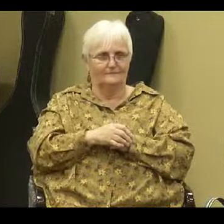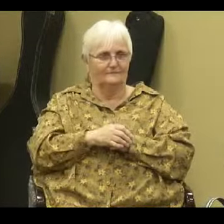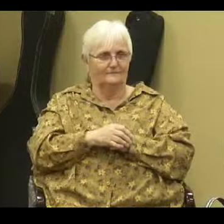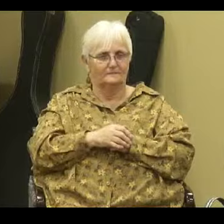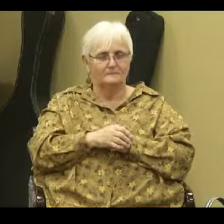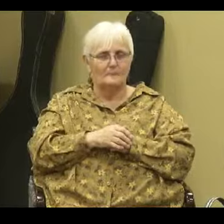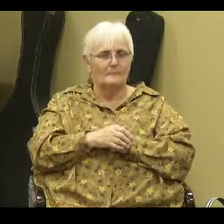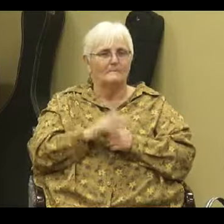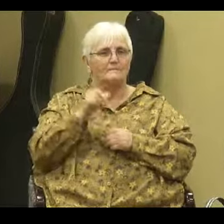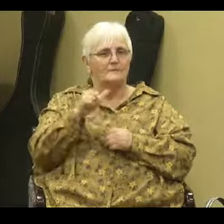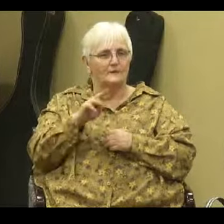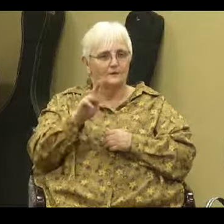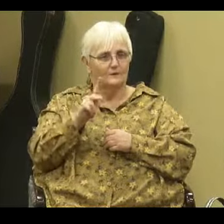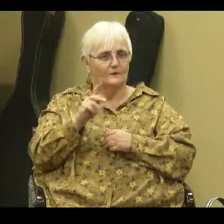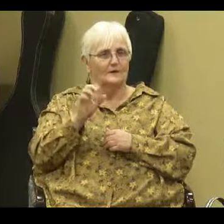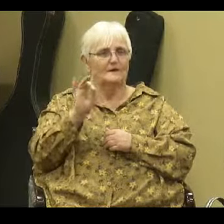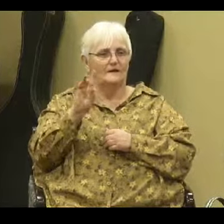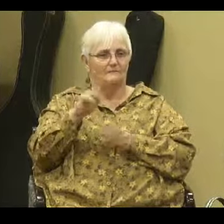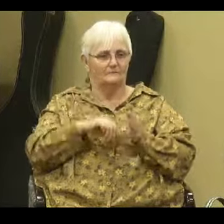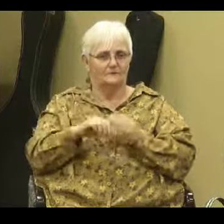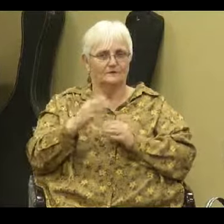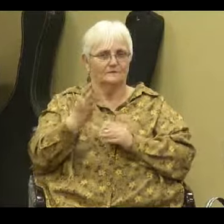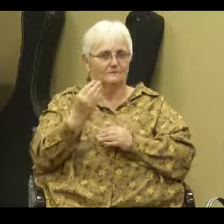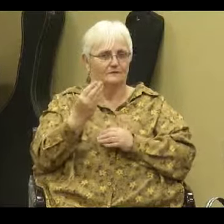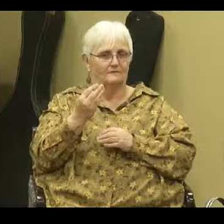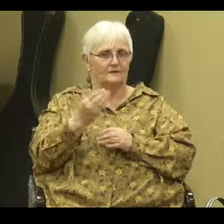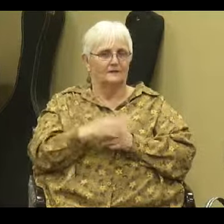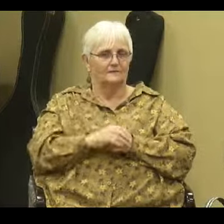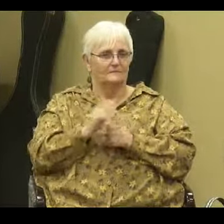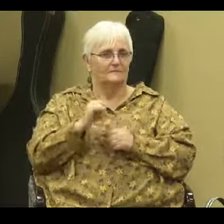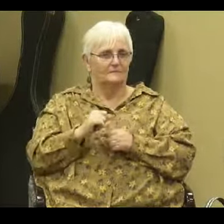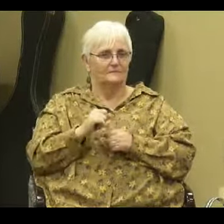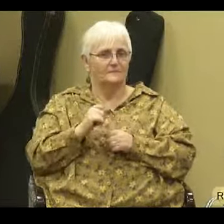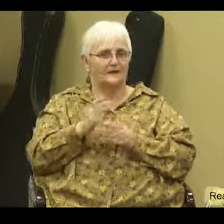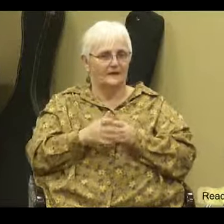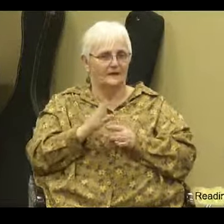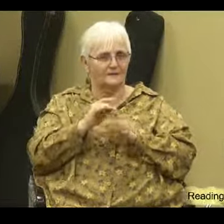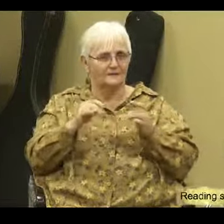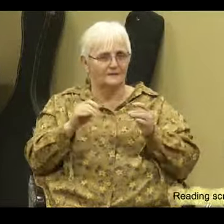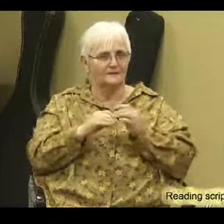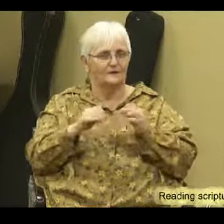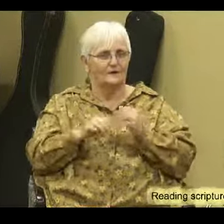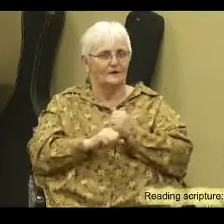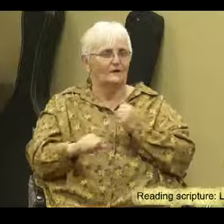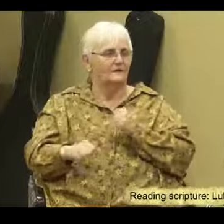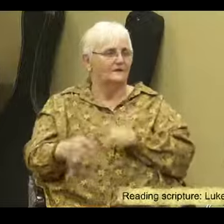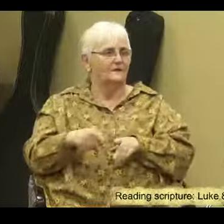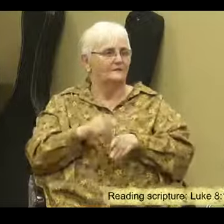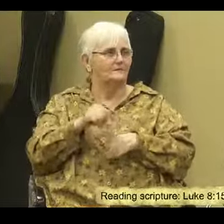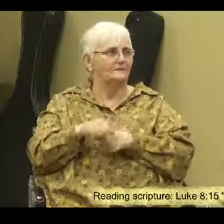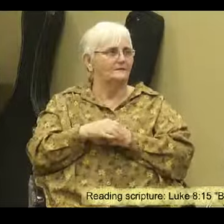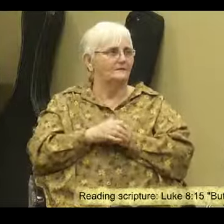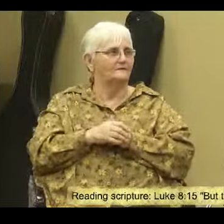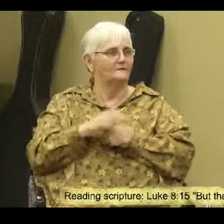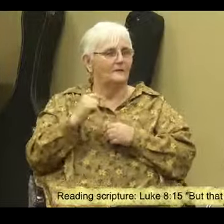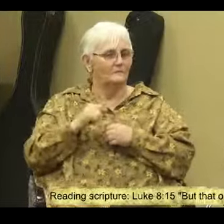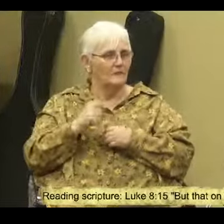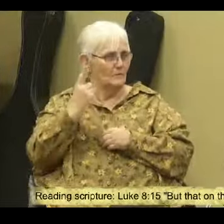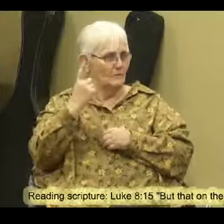Luke 8 15 he ends this parable like this but the ones that fell on